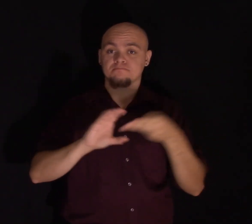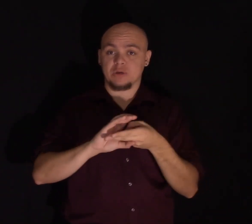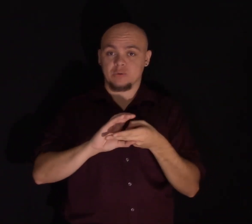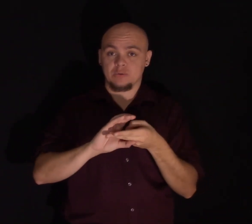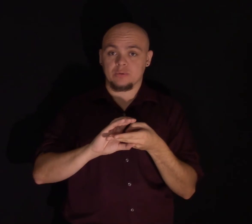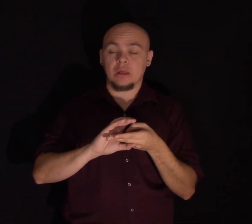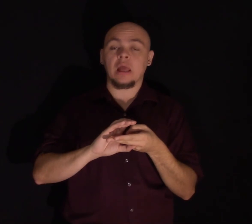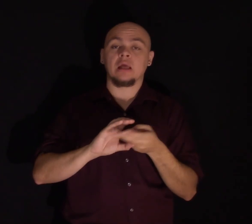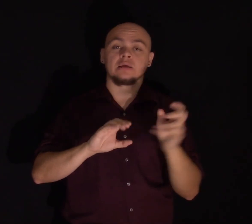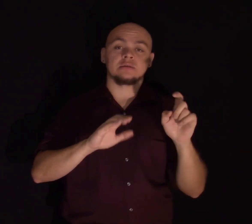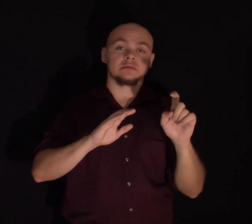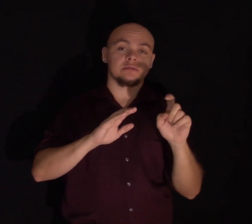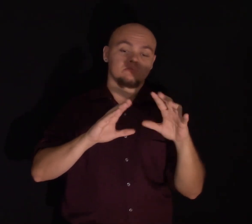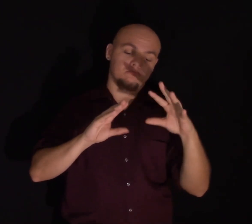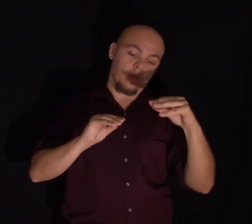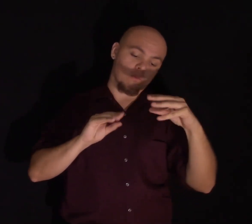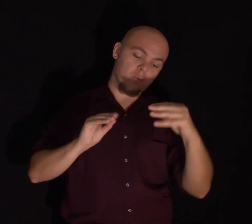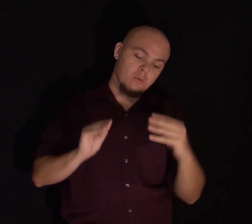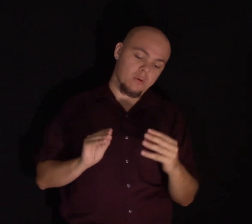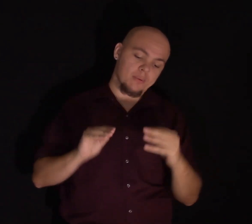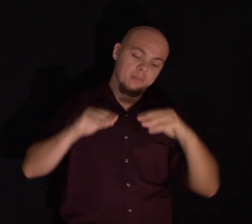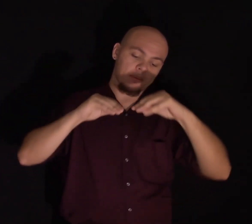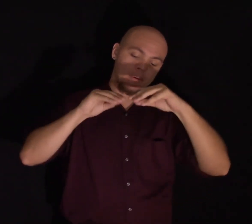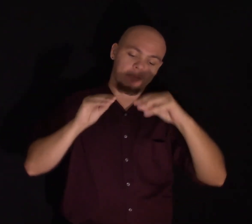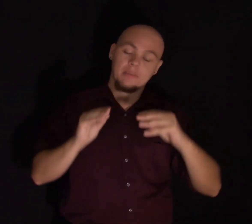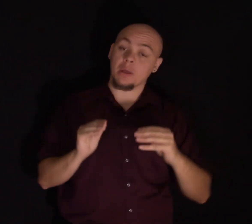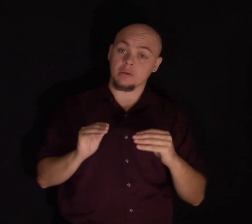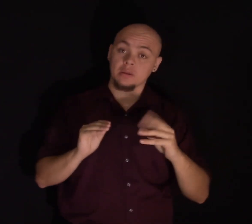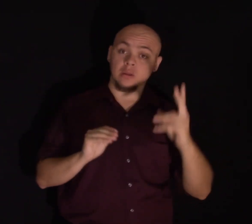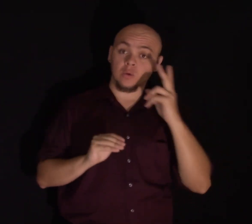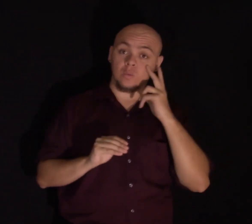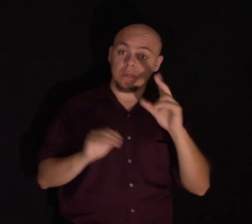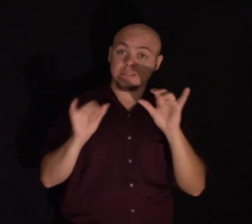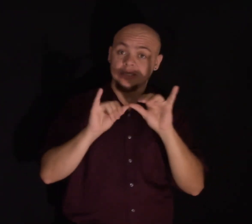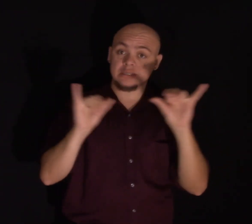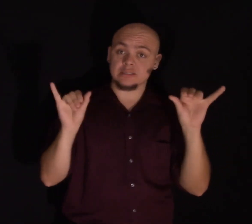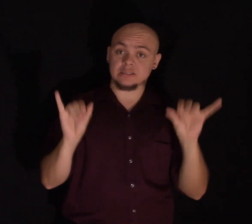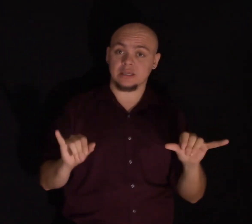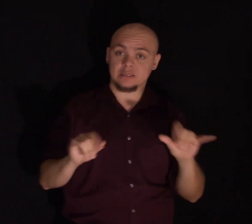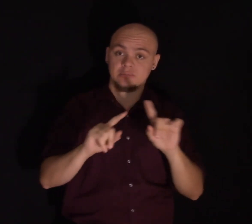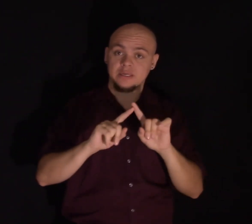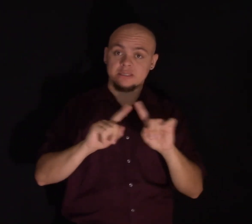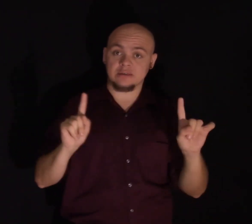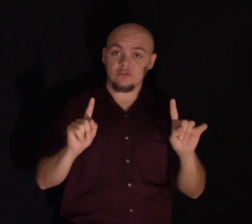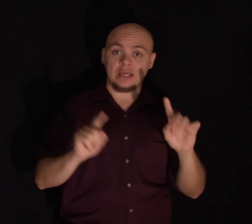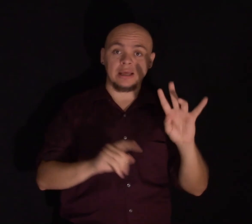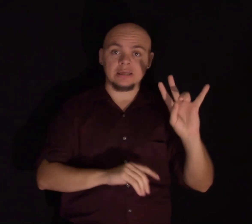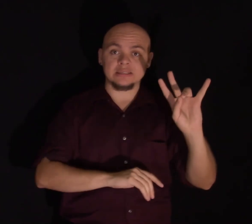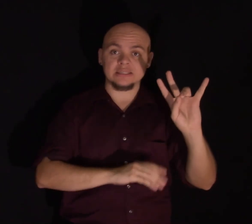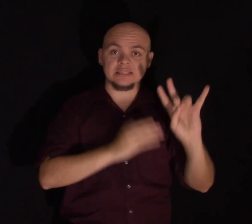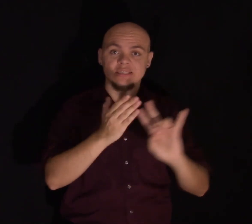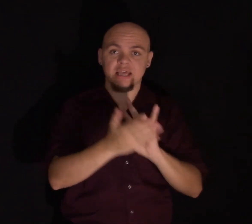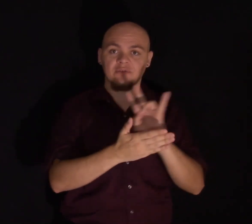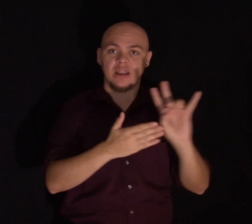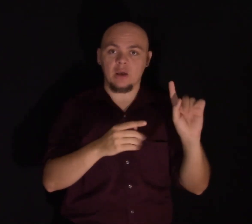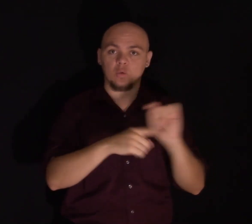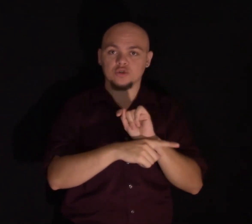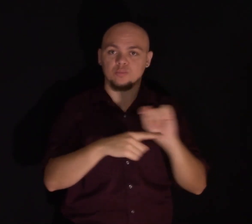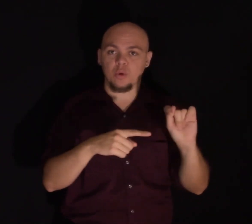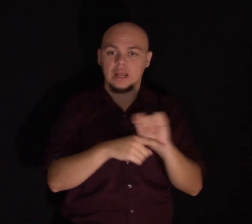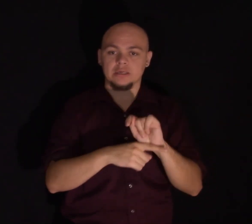two weeks of training, and lo and behold, we see systematic differences after just seven hours of practice.